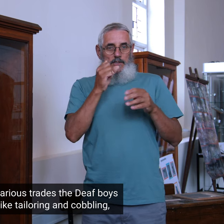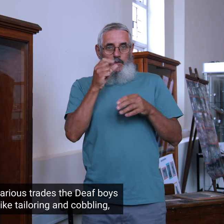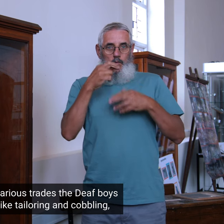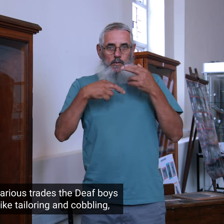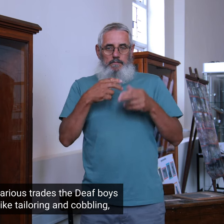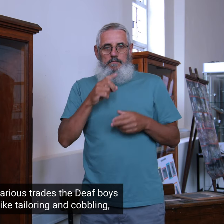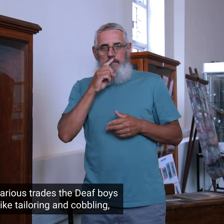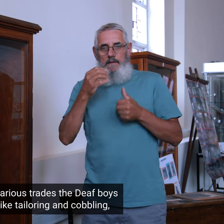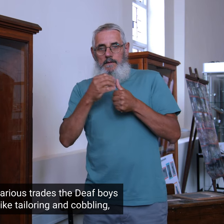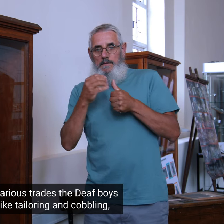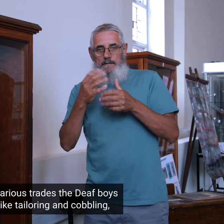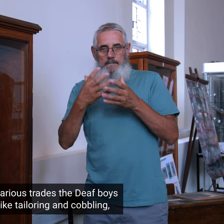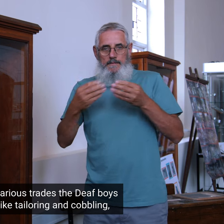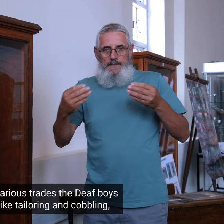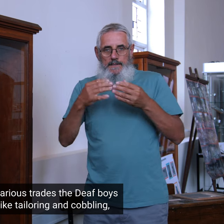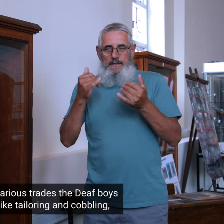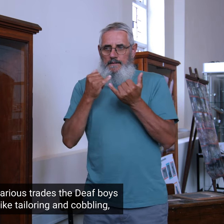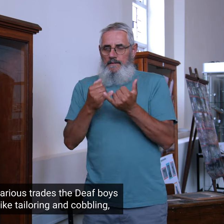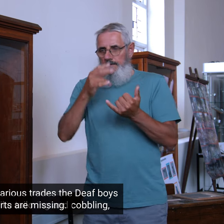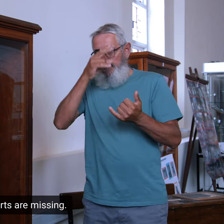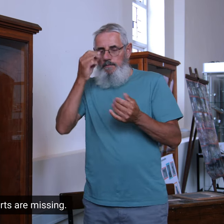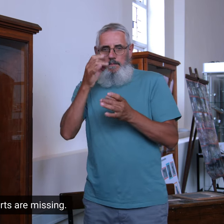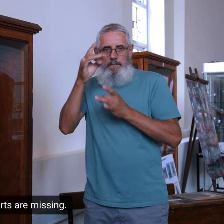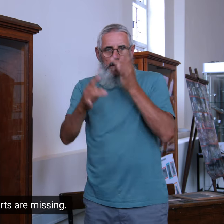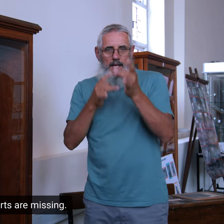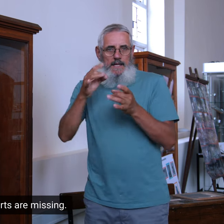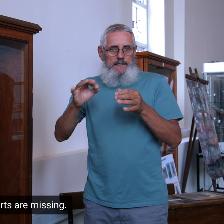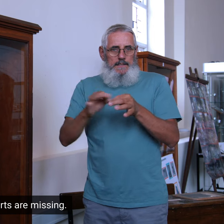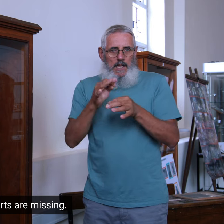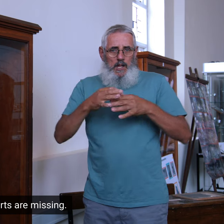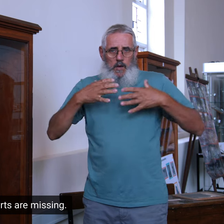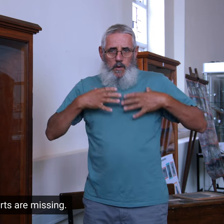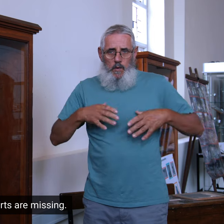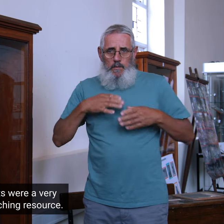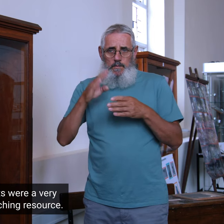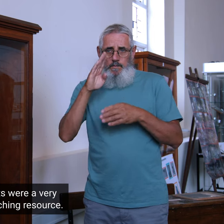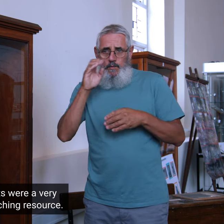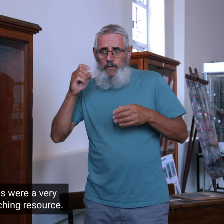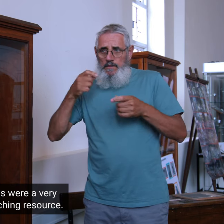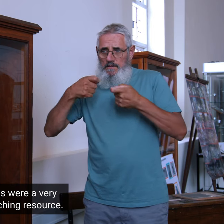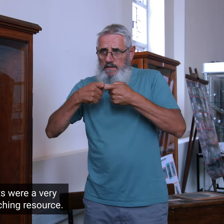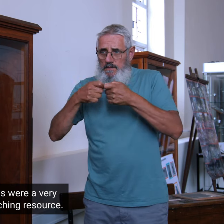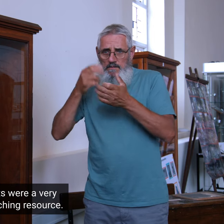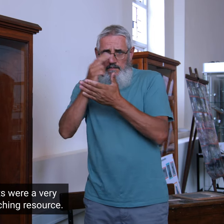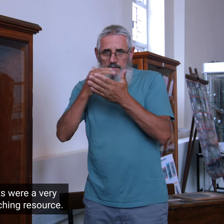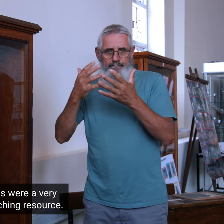display the various trades the deaf boys learned at St. Joseph's, like tailoring and cobbling, but those charts are missing.